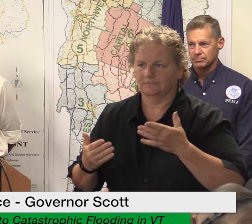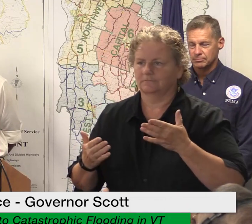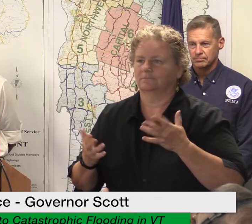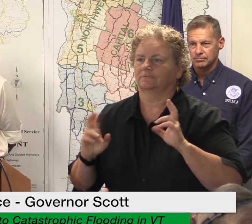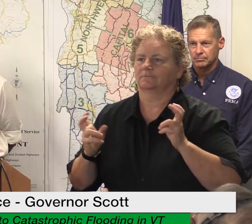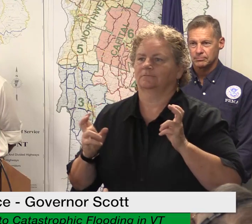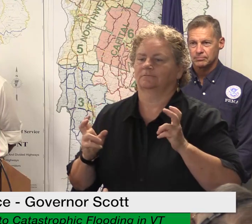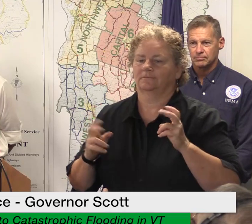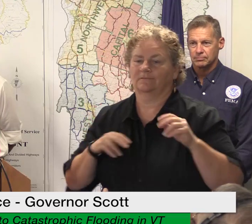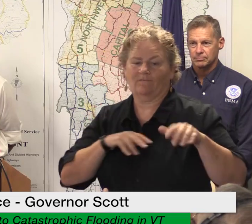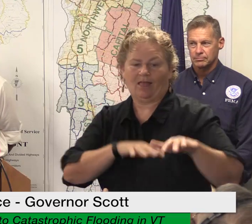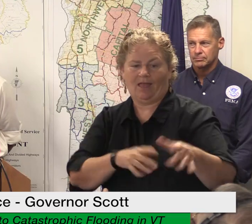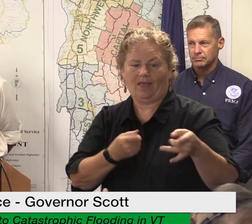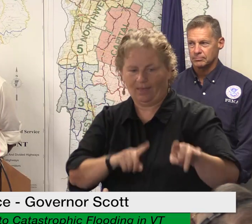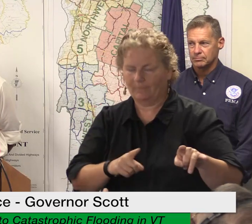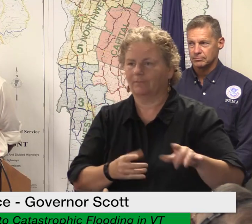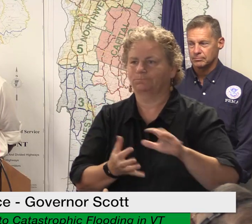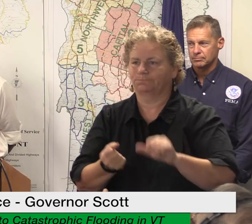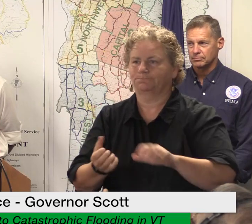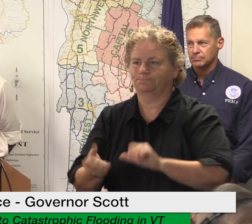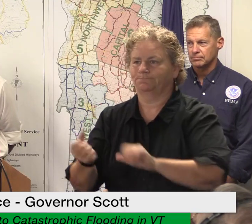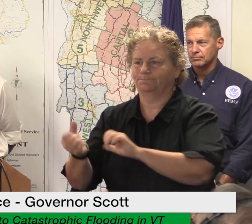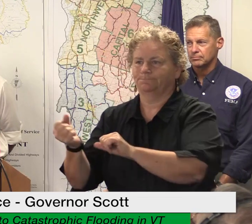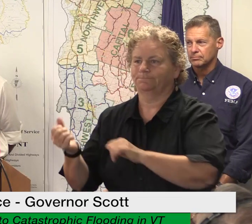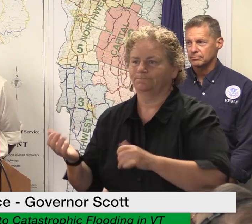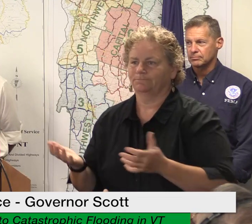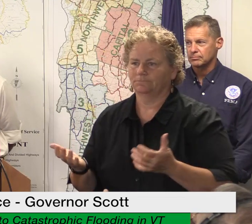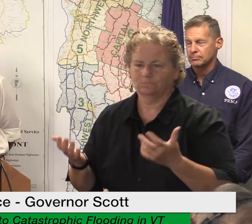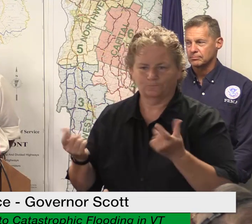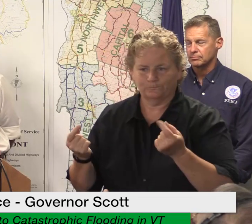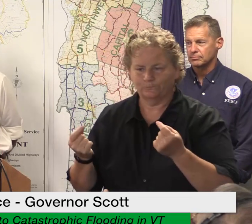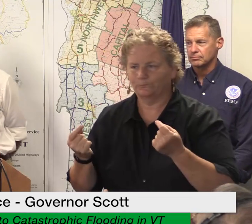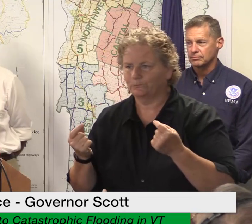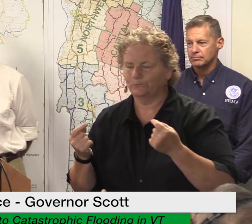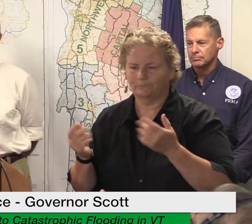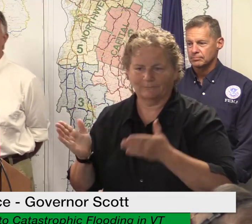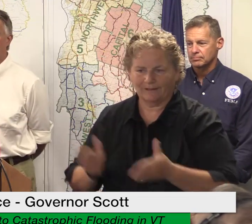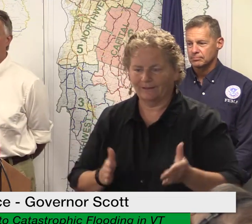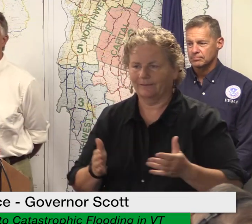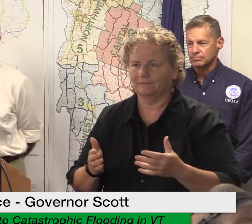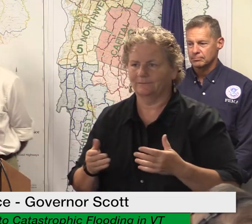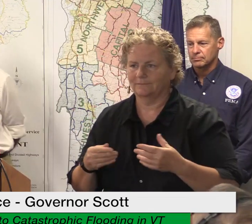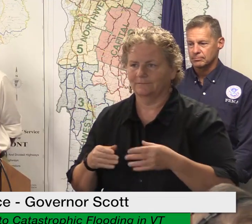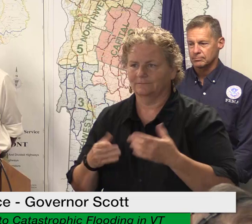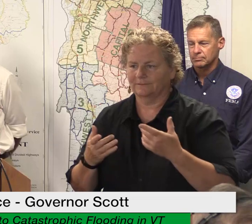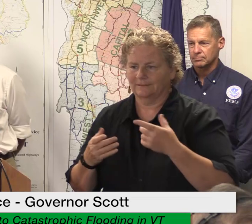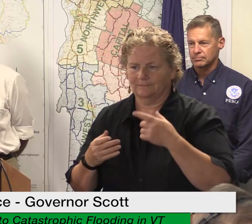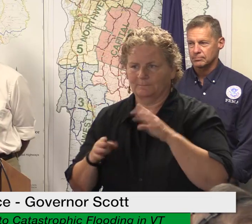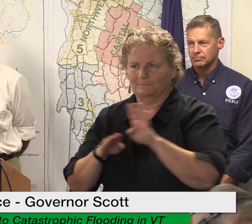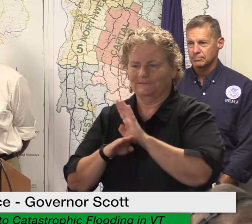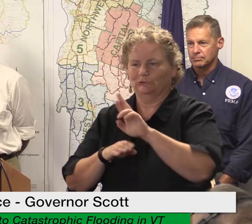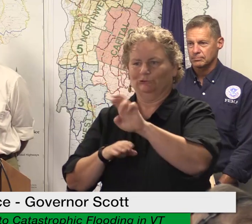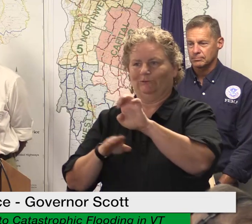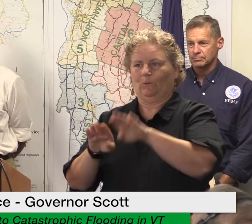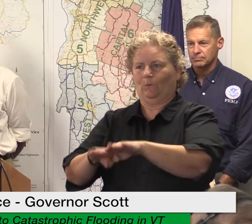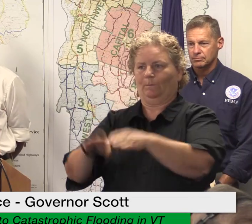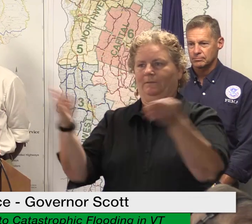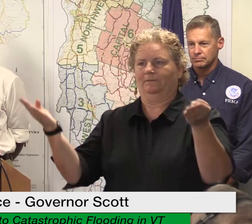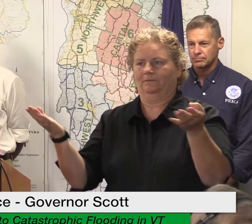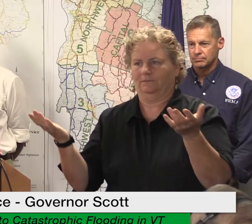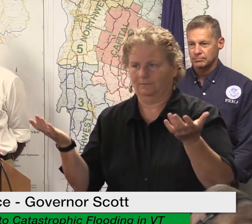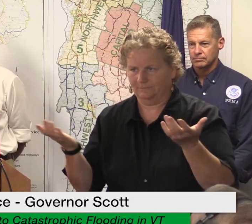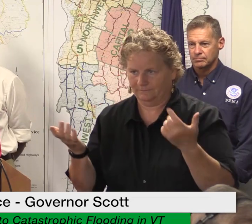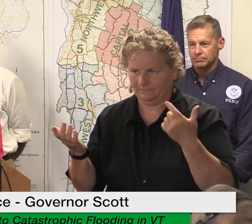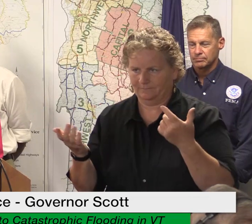few options for financial support to reopen outside of what is available through federal disaster